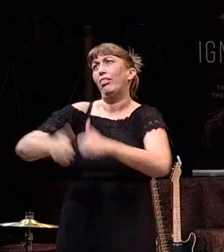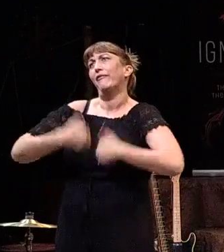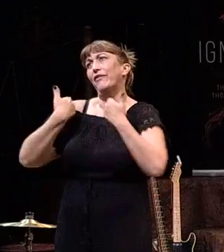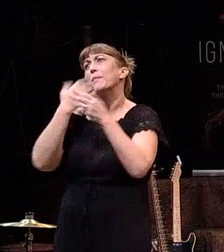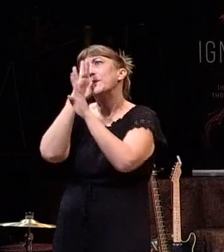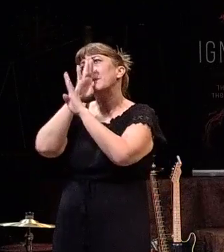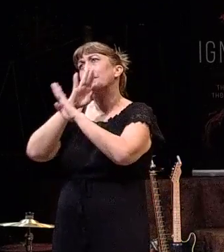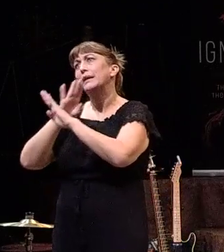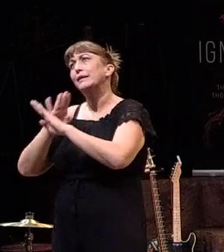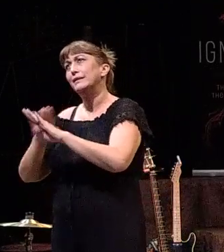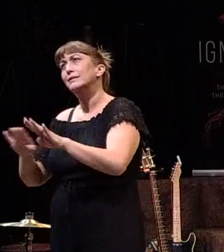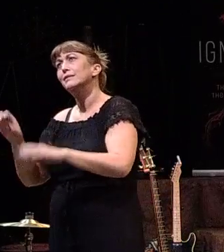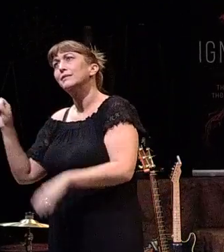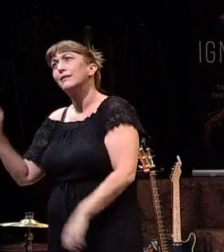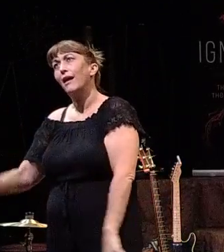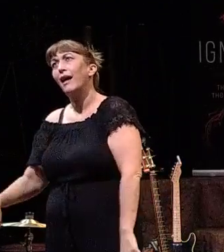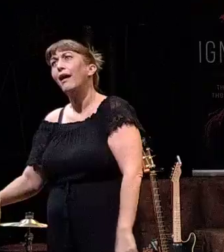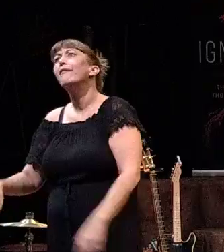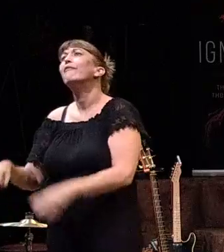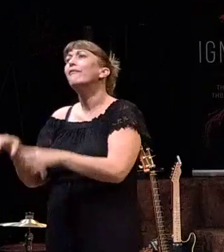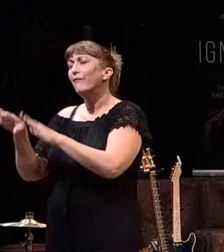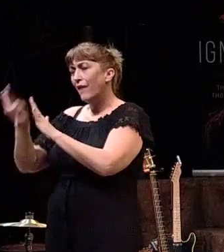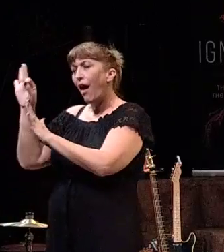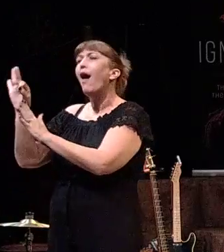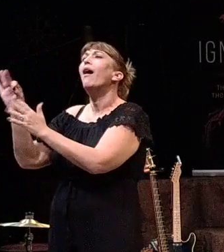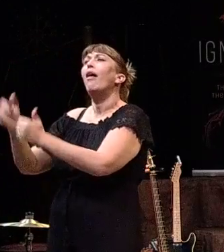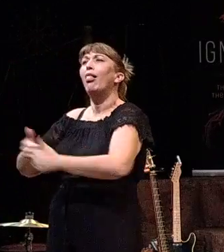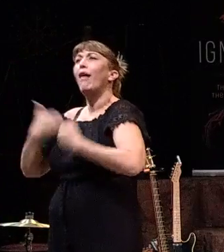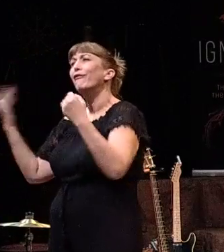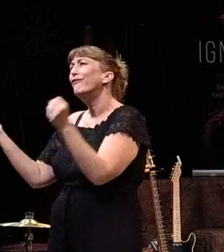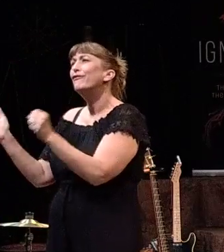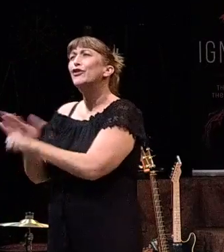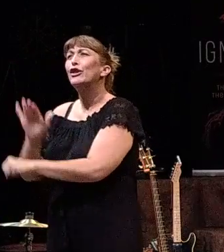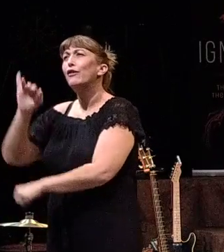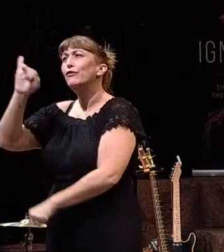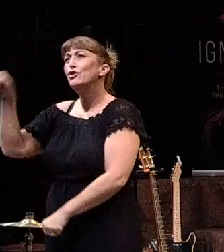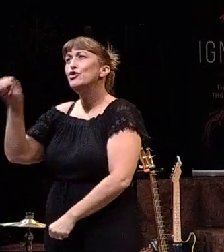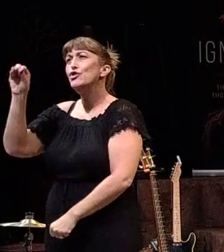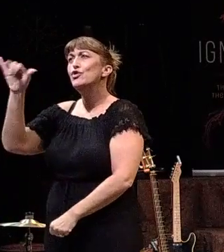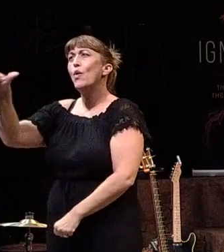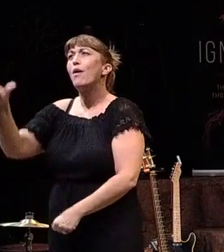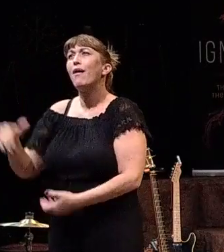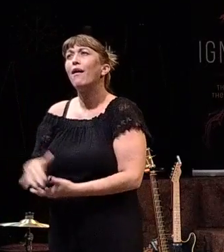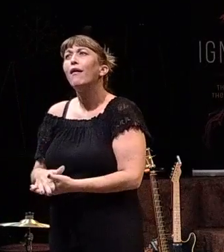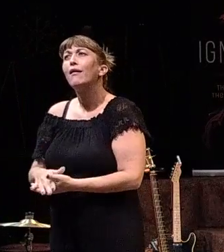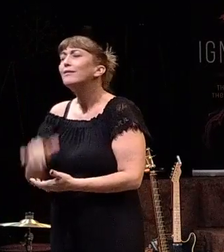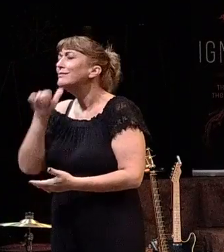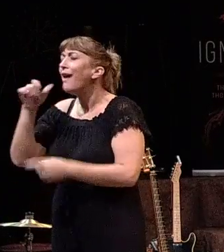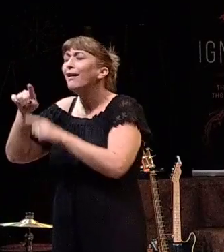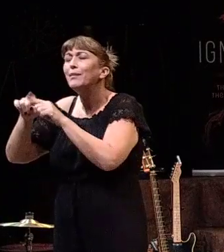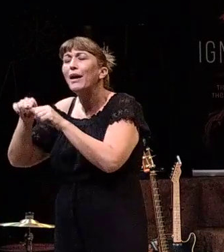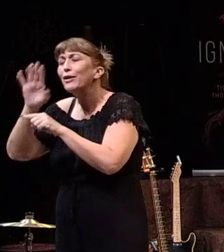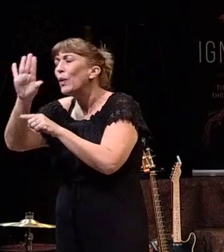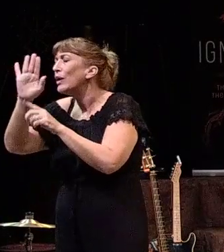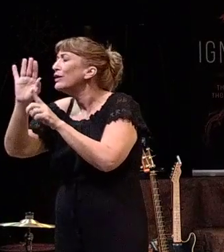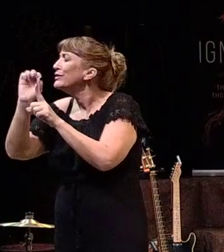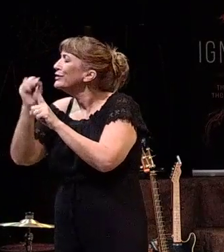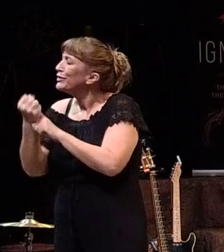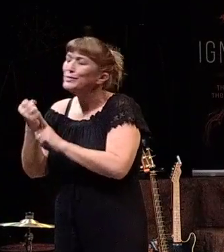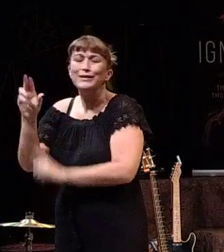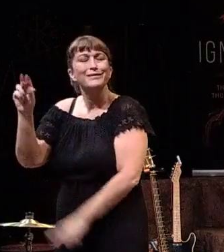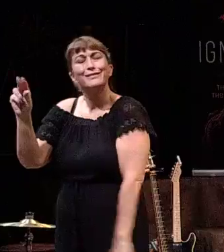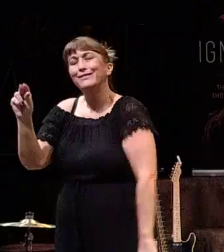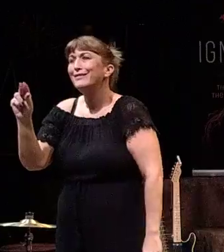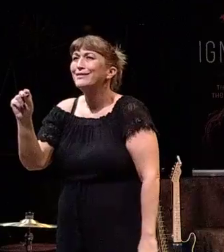You can find a life of joy, and it's not dependent on your circumstances. Imagine your neighborhood.